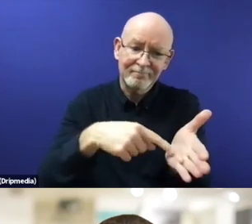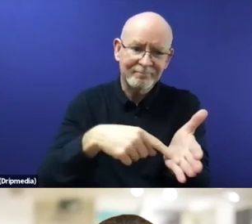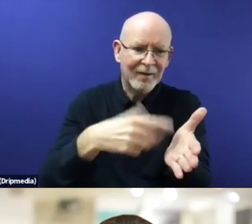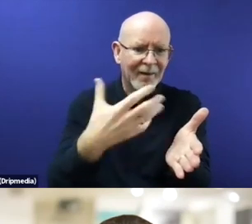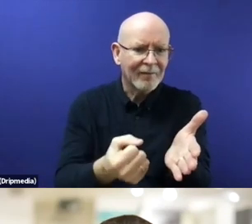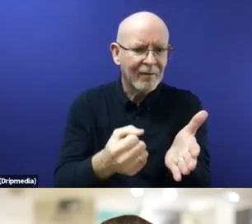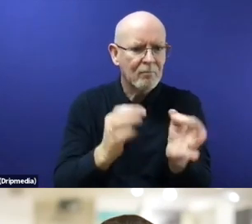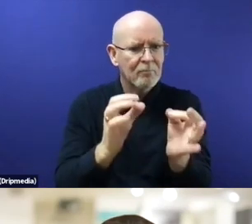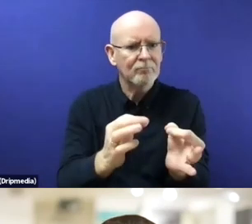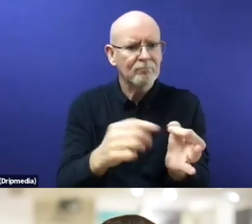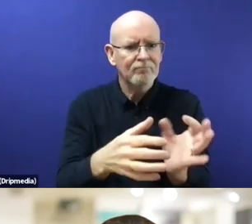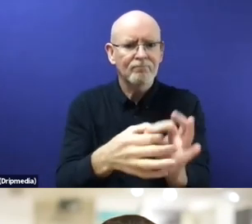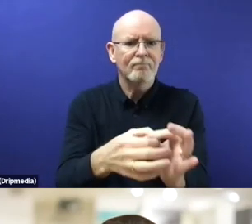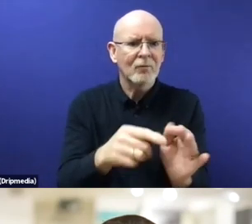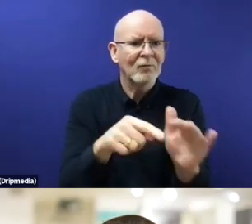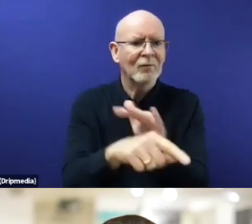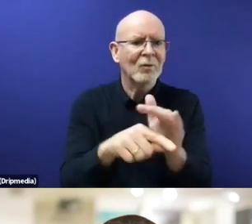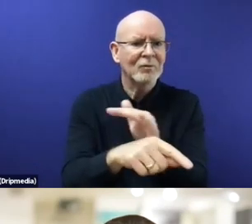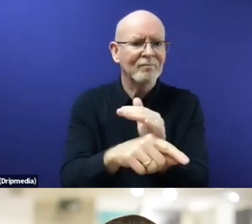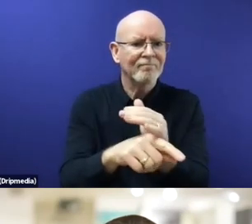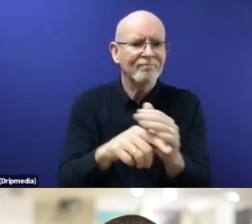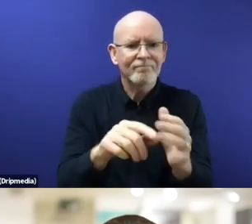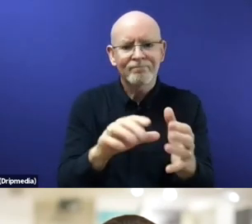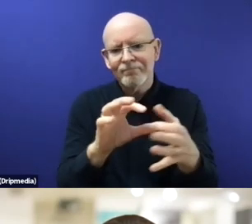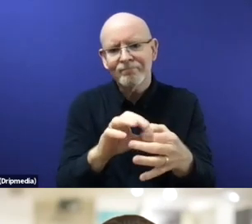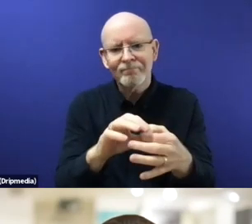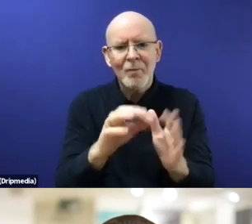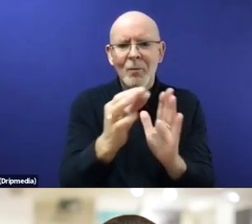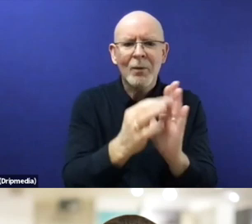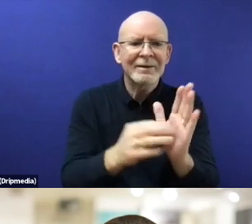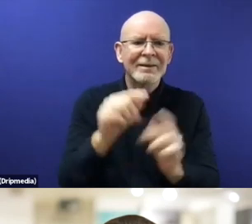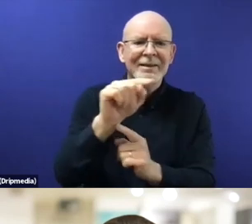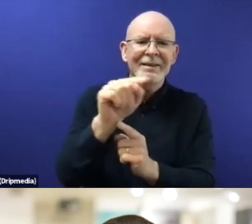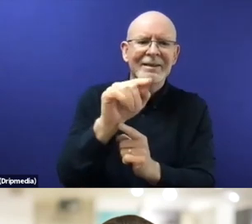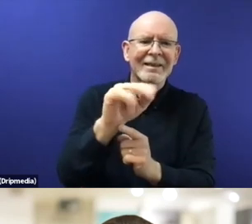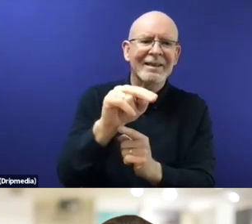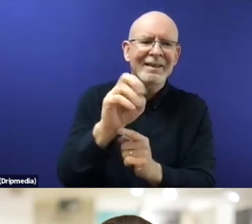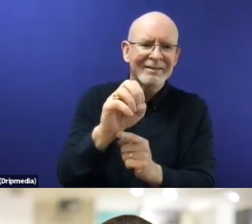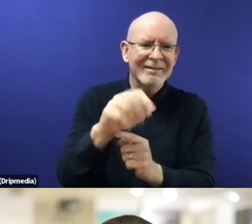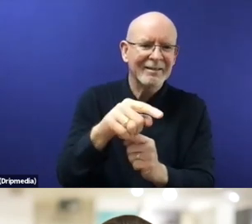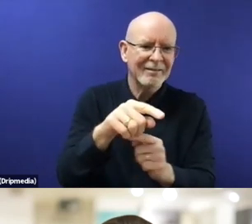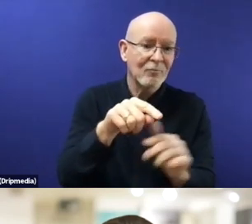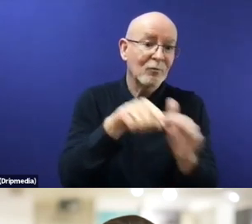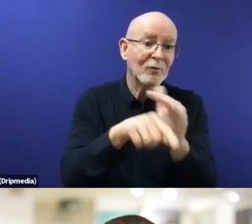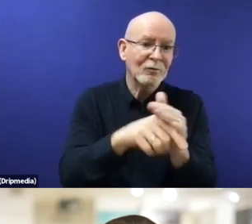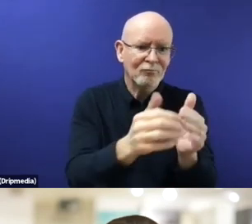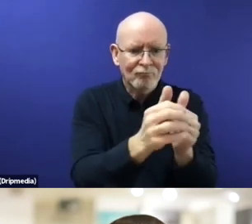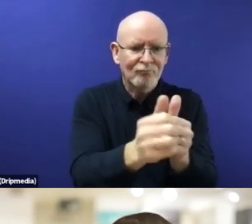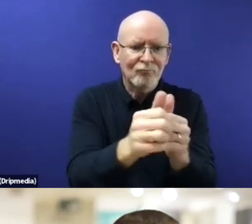your experience in advocating in the international and also national venues to promote the inclusion on refugee voices